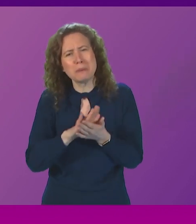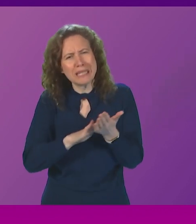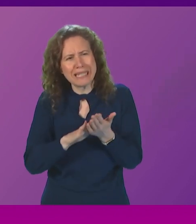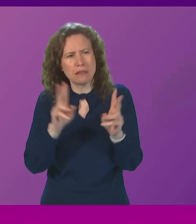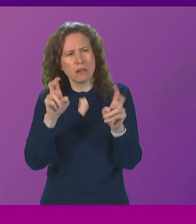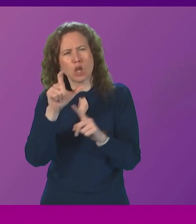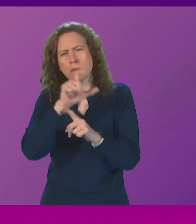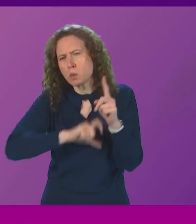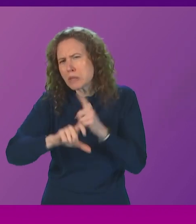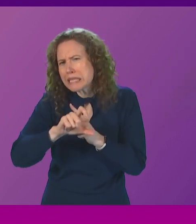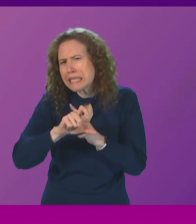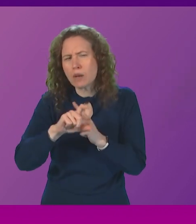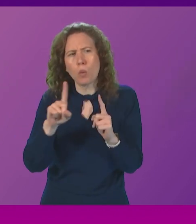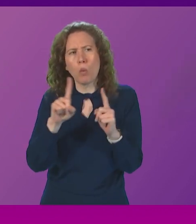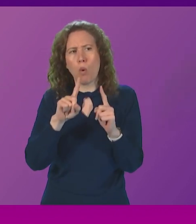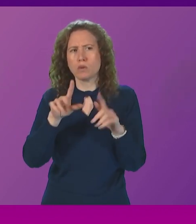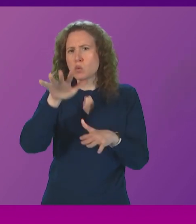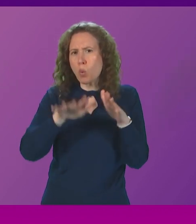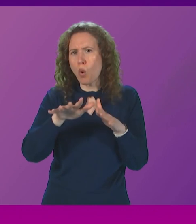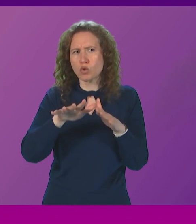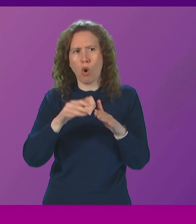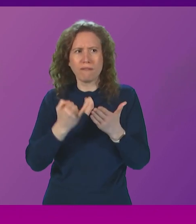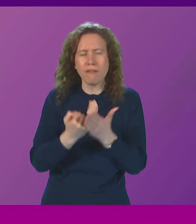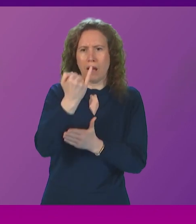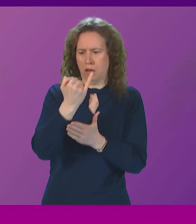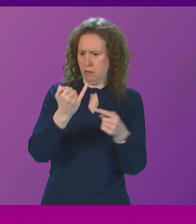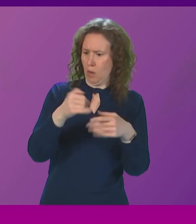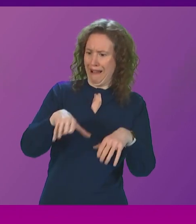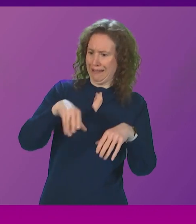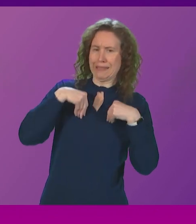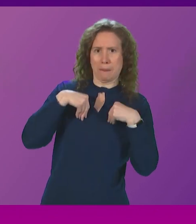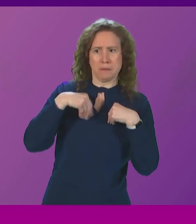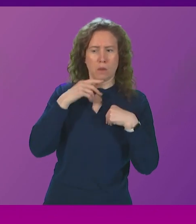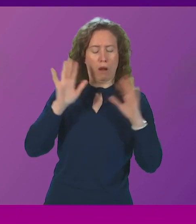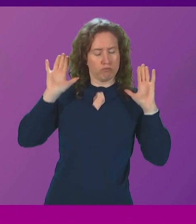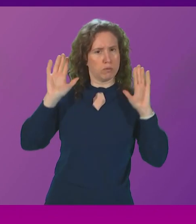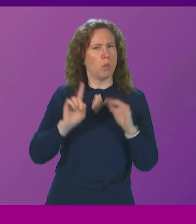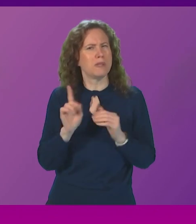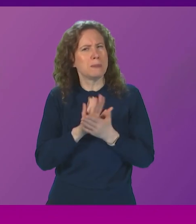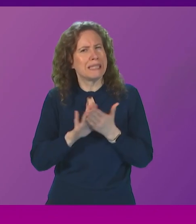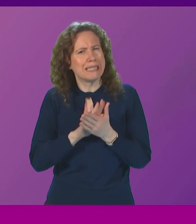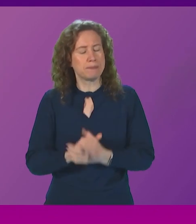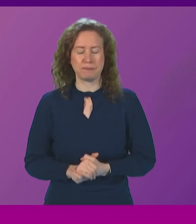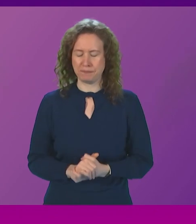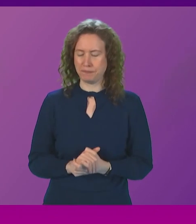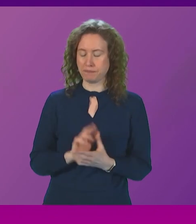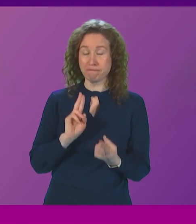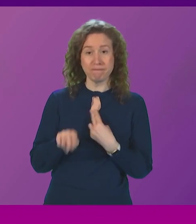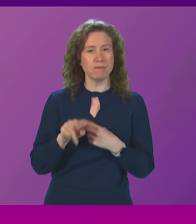by community and what level of opposition will be considered vehemently opposed? The First Minister...